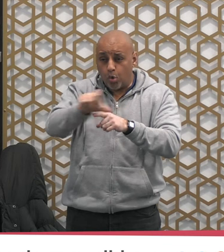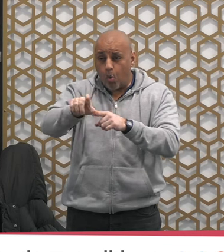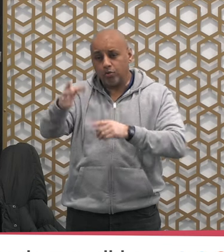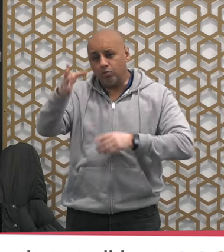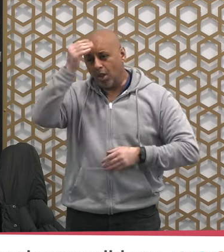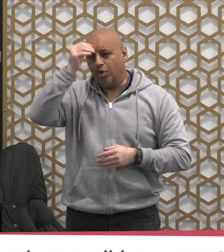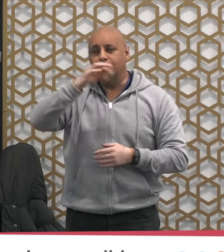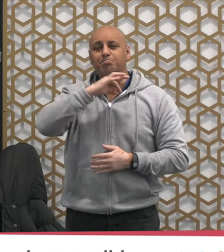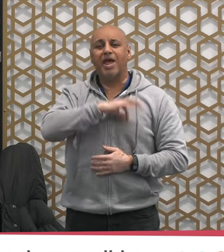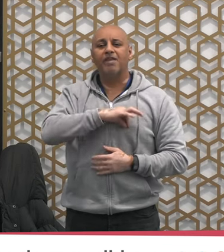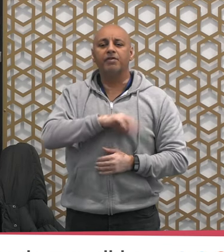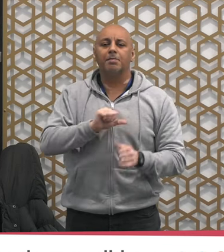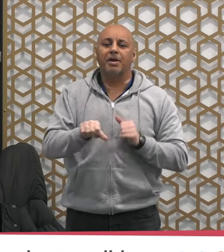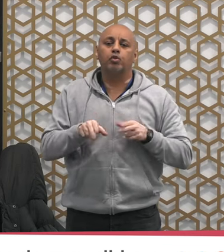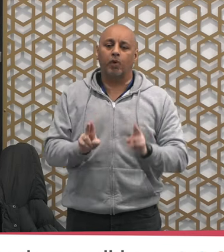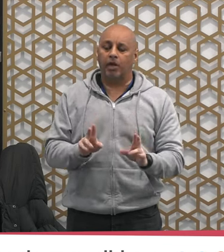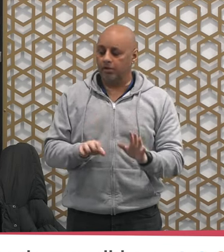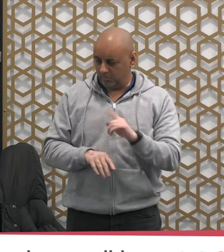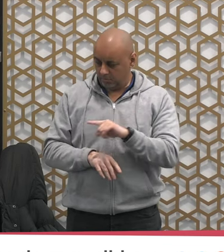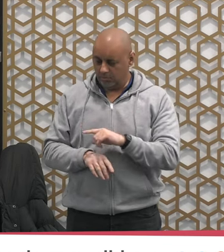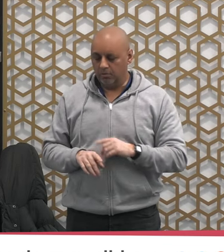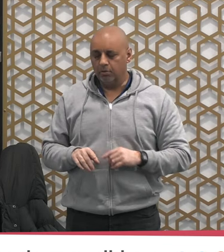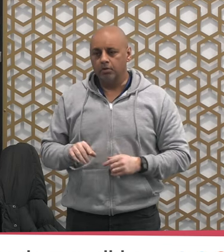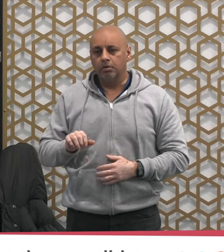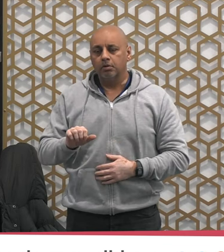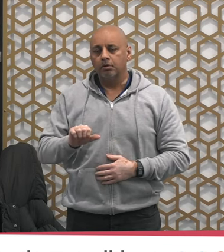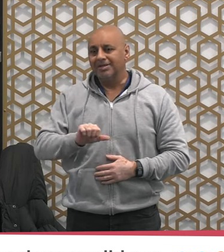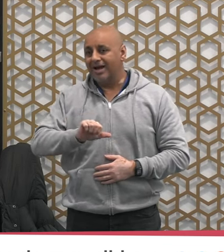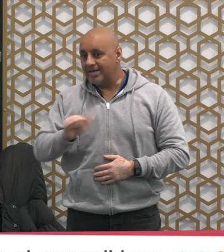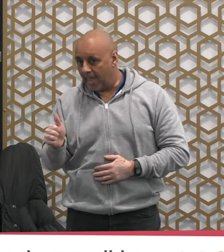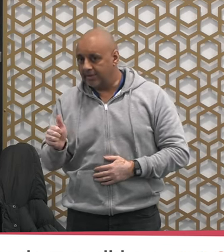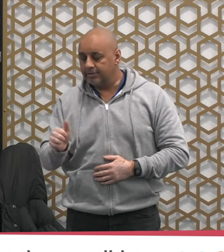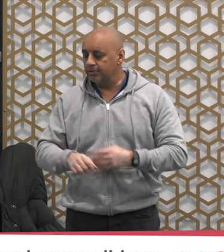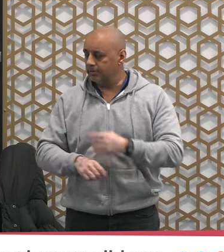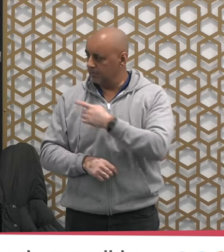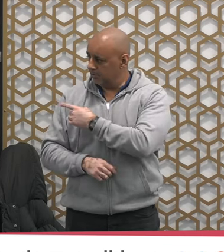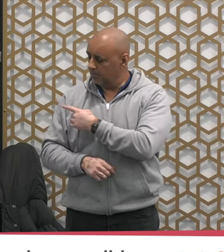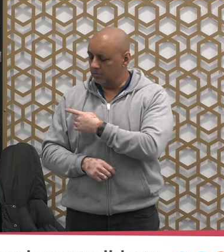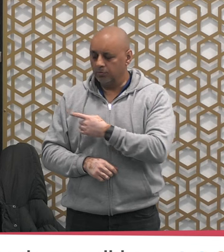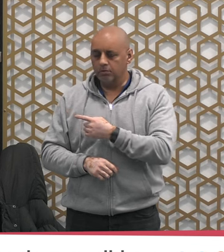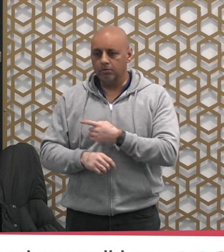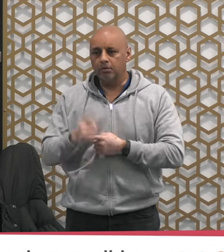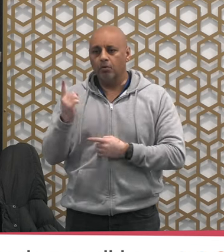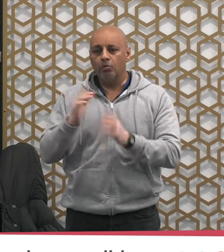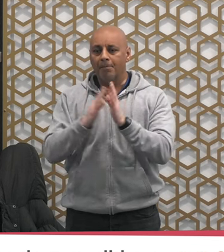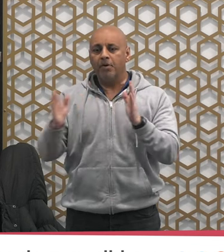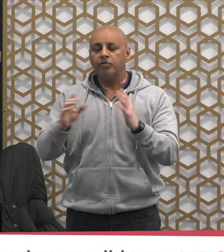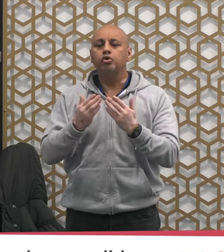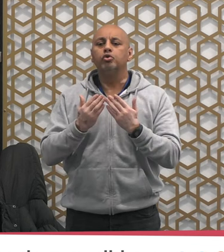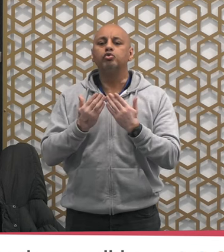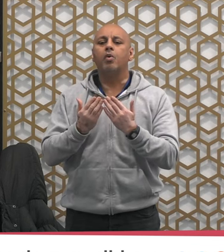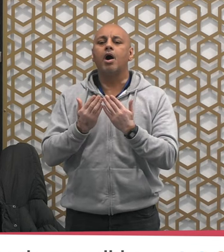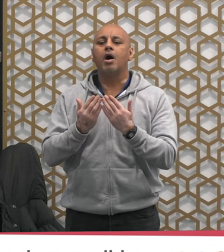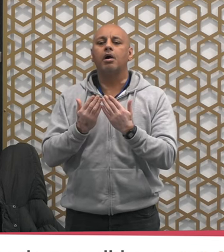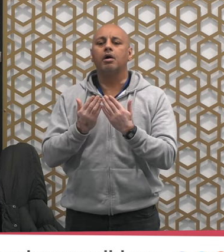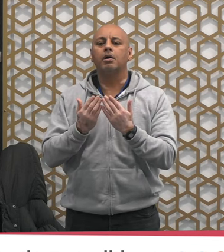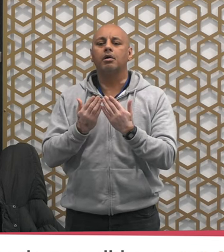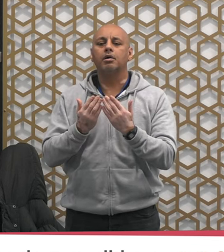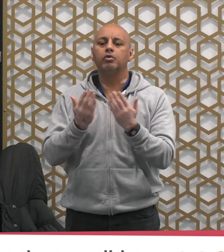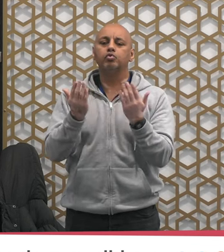Ramadan is the month of dua as well the month of dua again in order for us to make